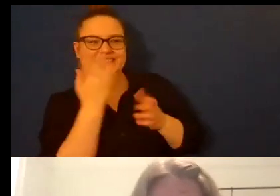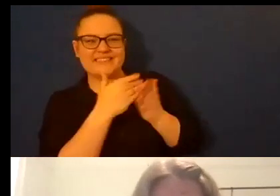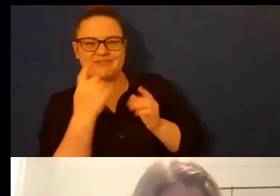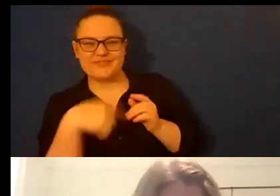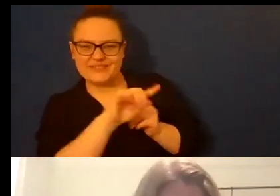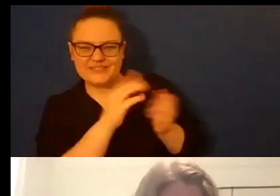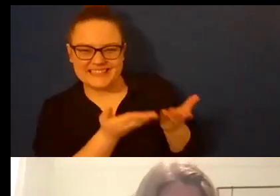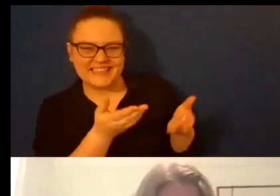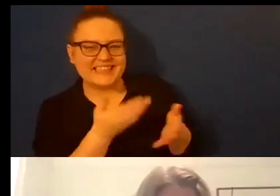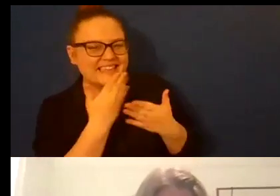you here and I love you a lot thank you